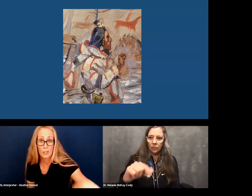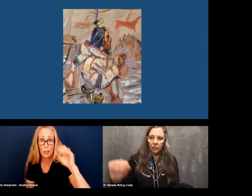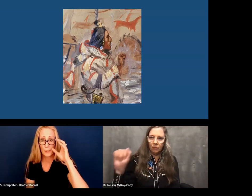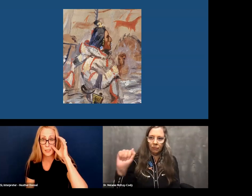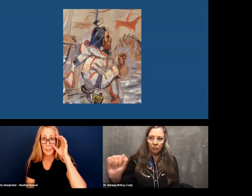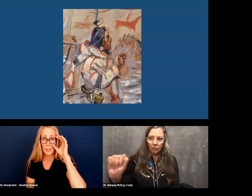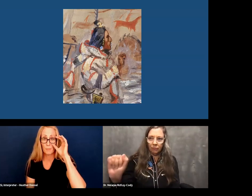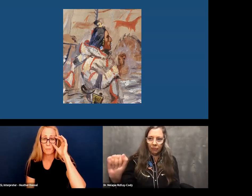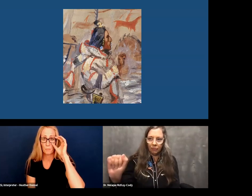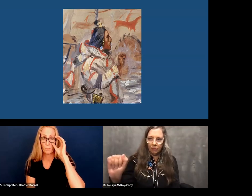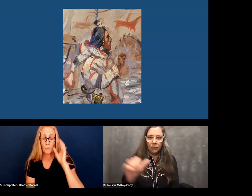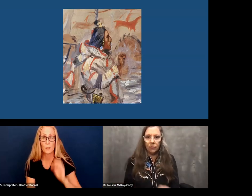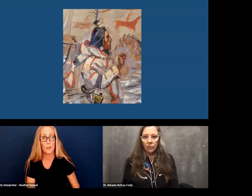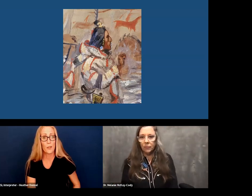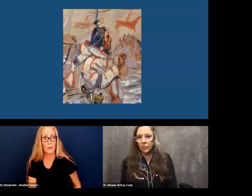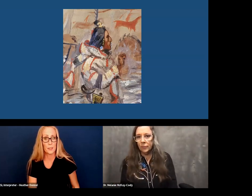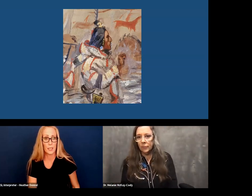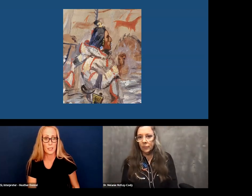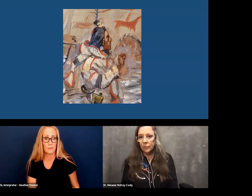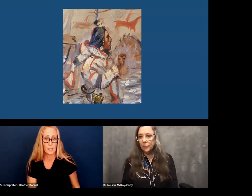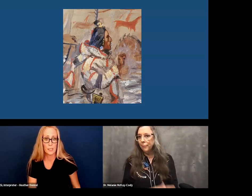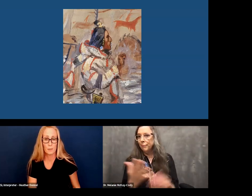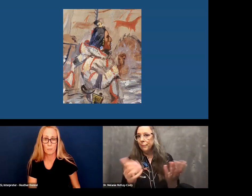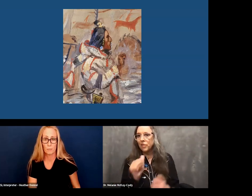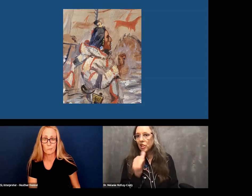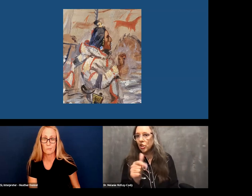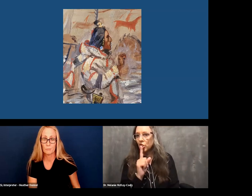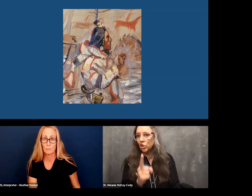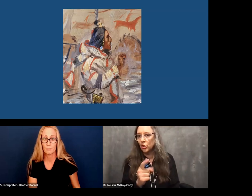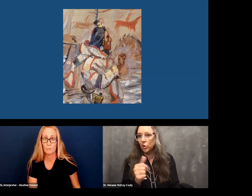See, the handshape is this. It's the thumb on the side of the fist.